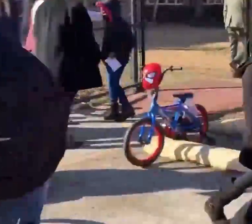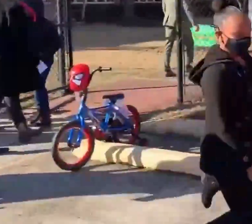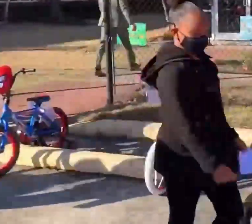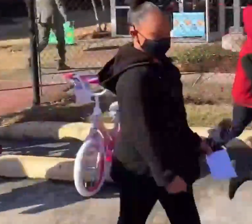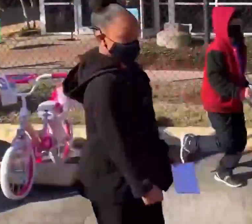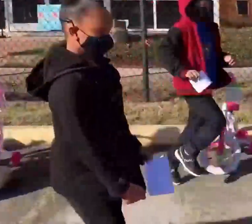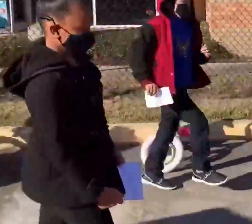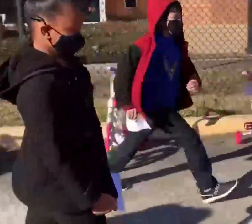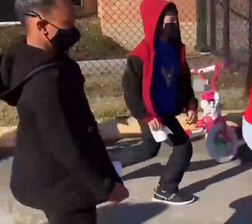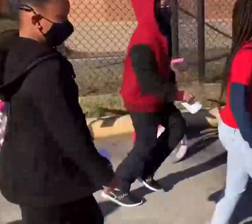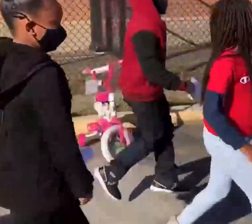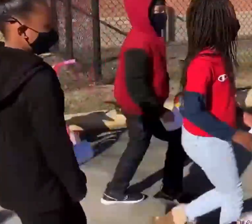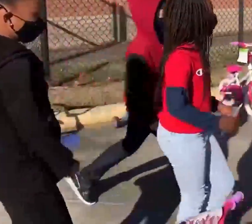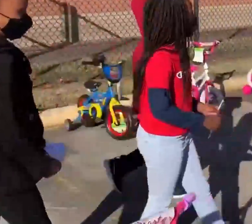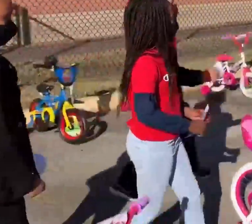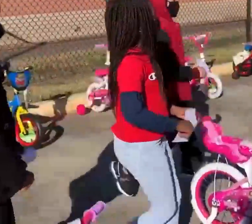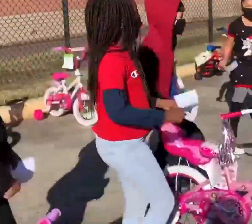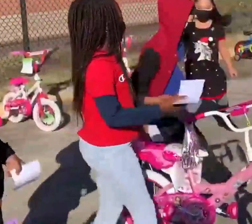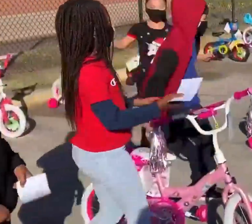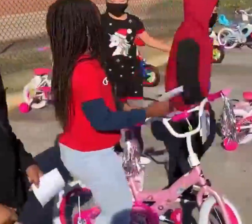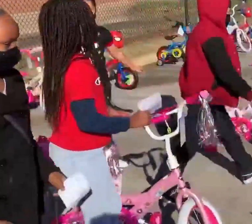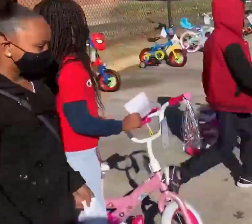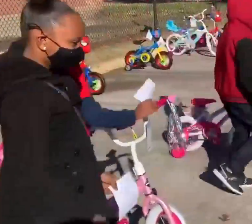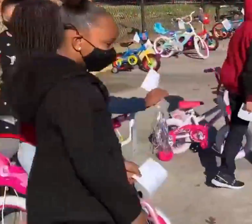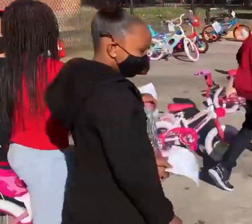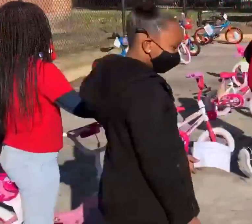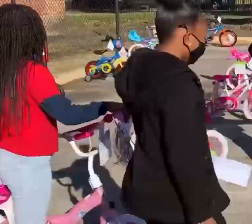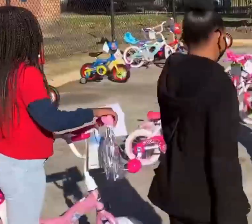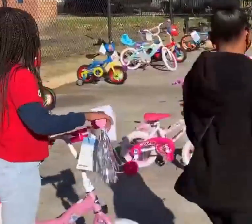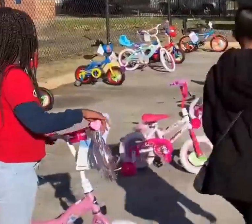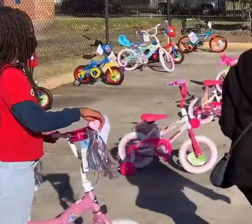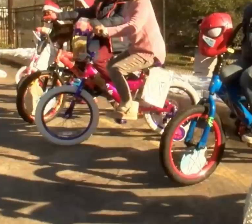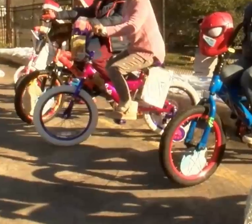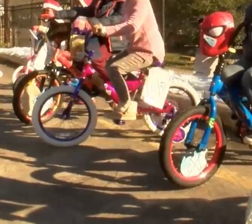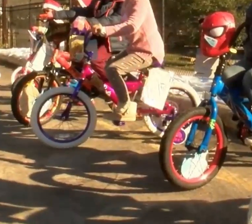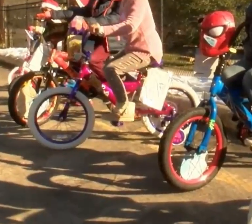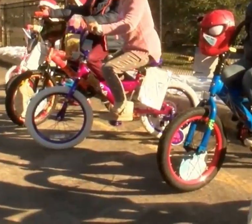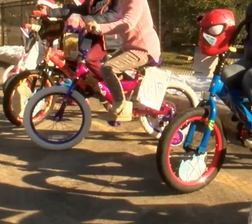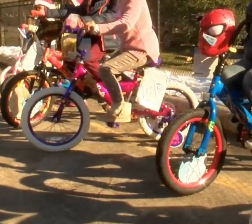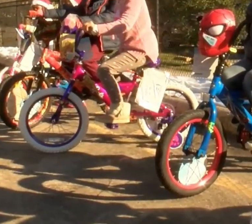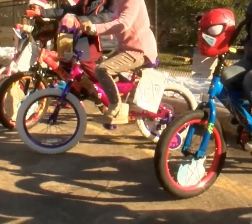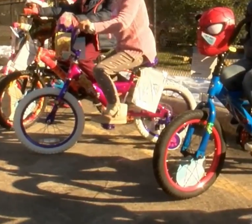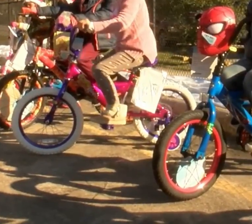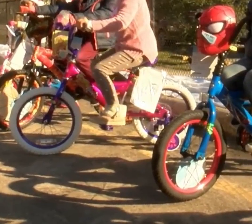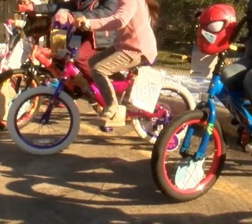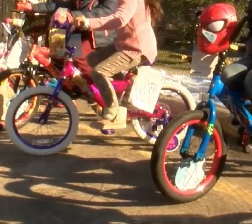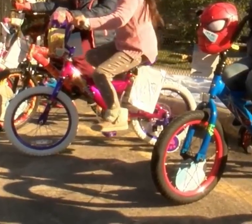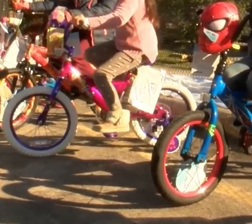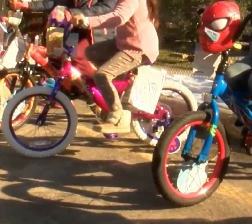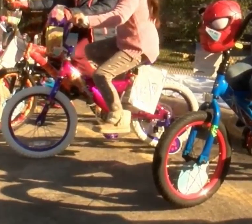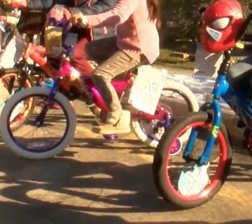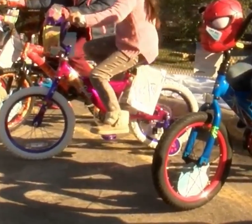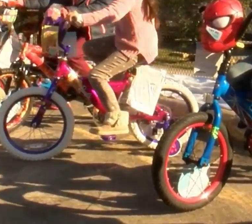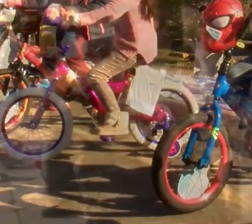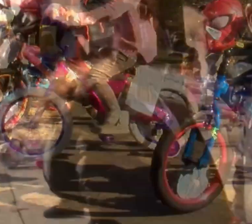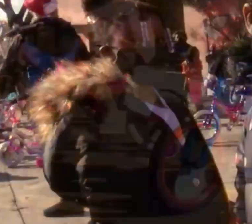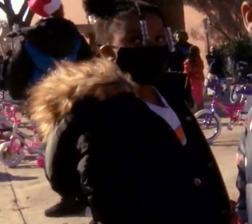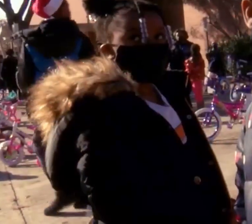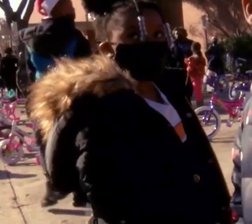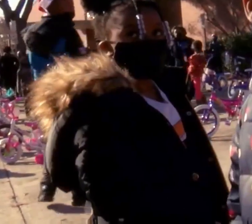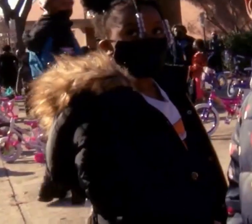December, I needed bicycles to get out to elementary school children, and bikes were hard to come by.